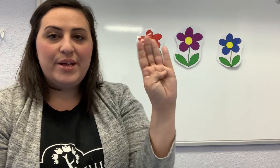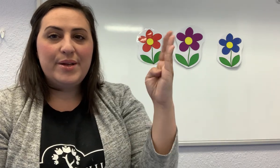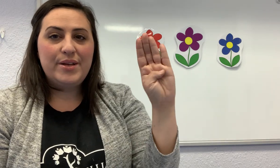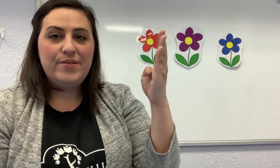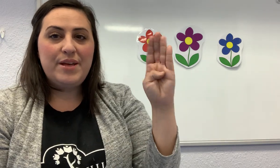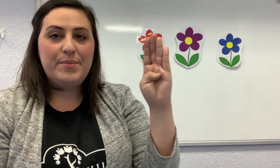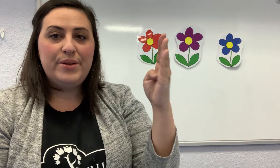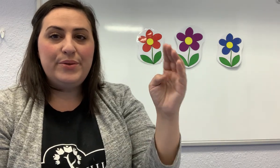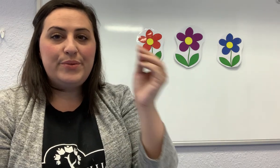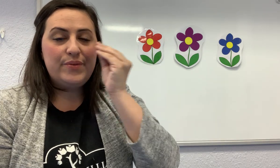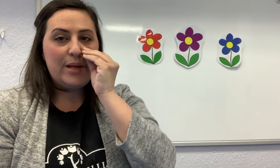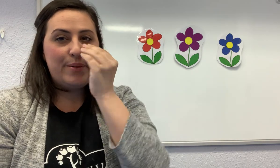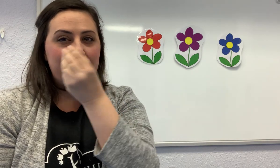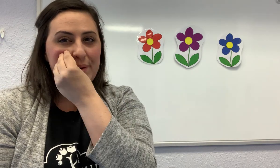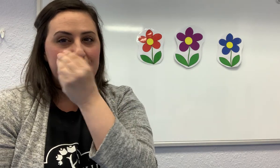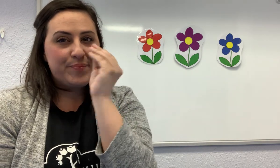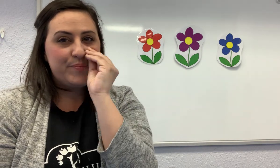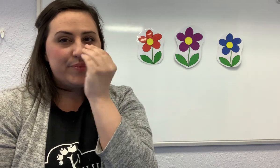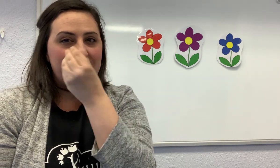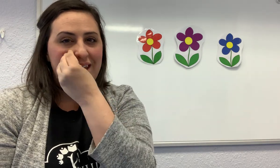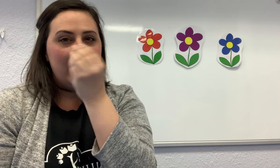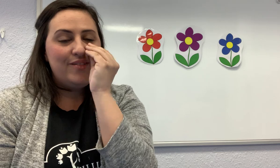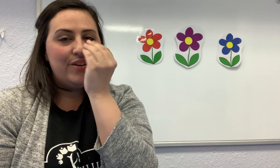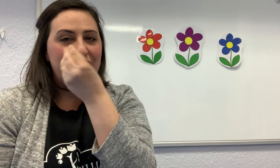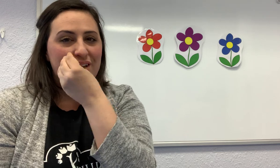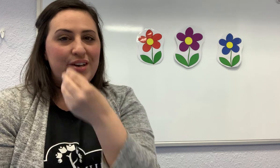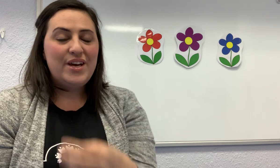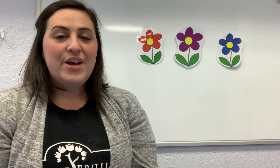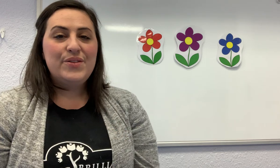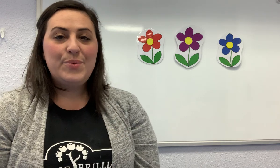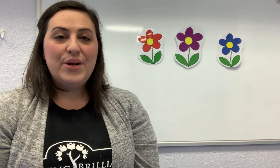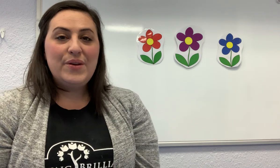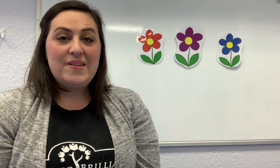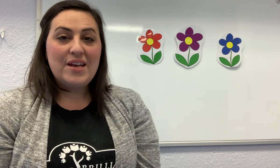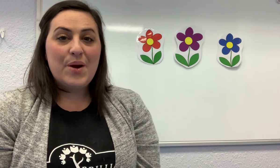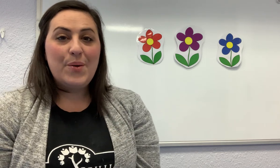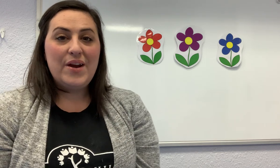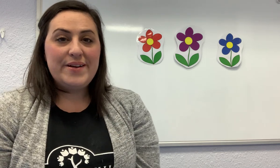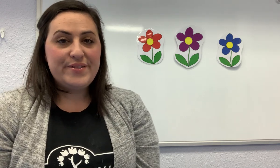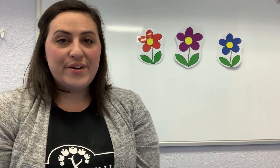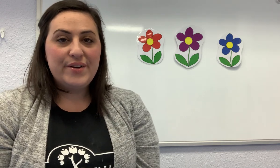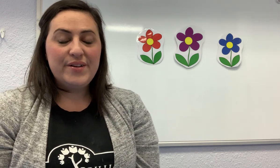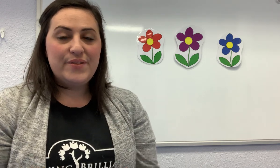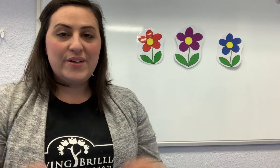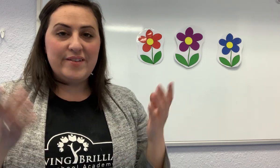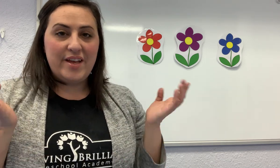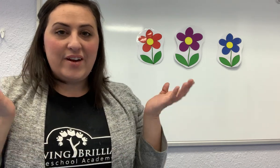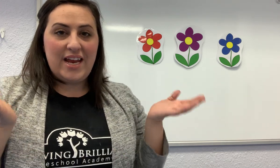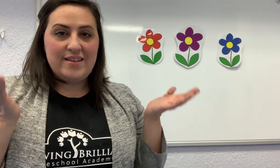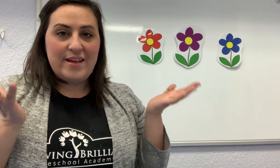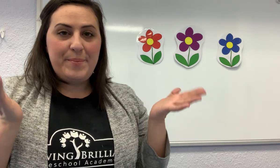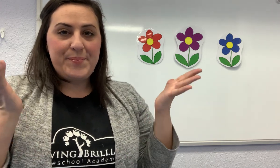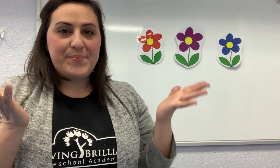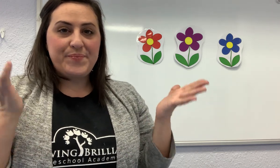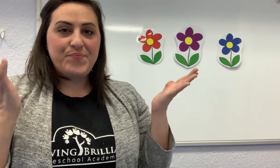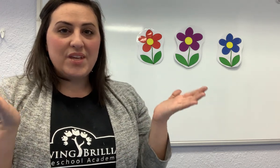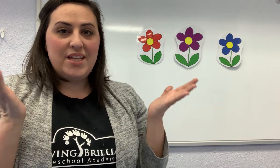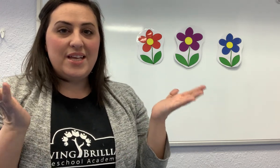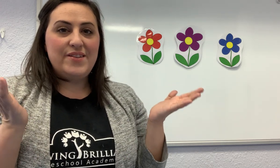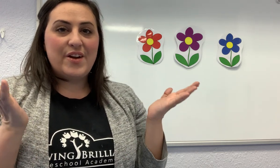Can you say blue flower? Very good. So we're going to sing our where is song. So let's get our hands up and let's